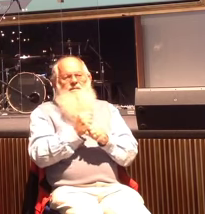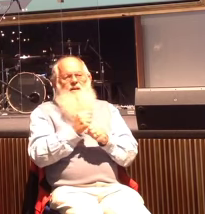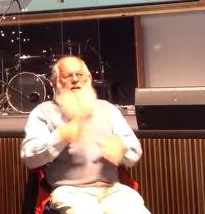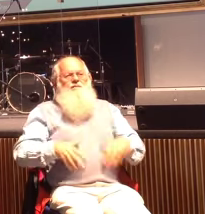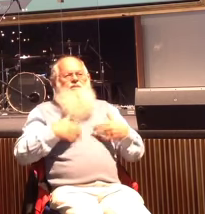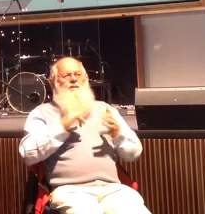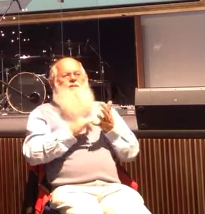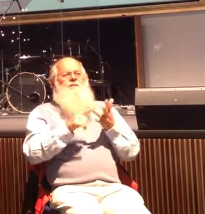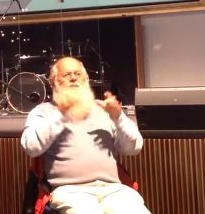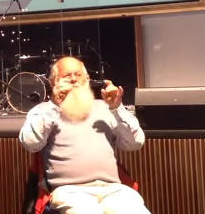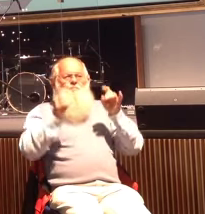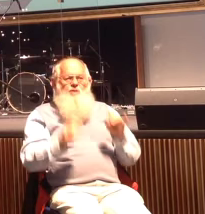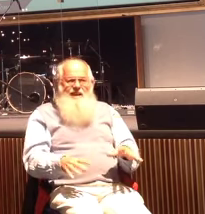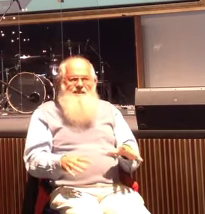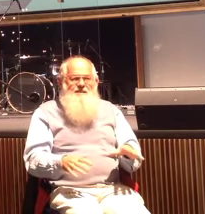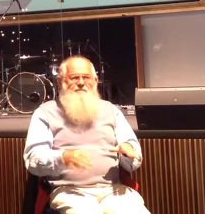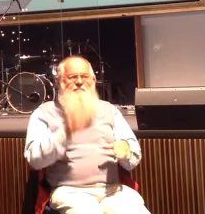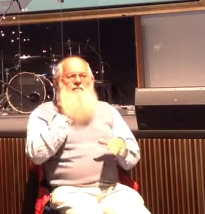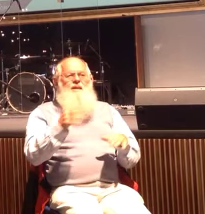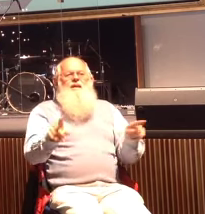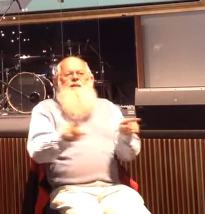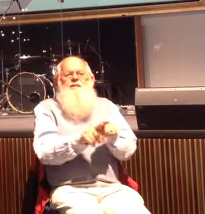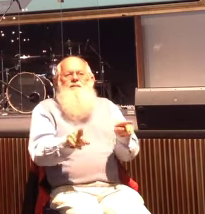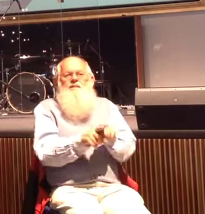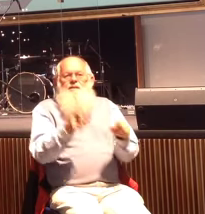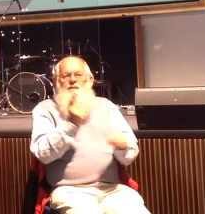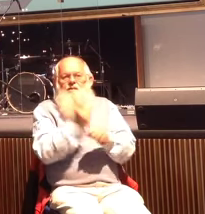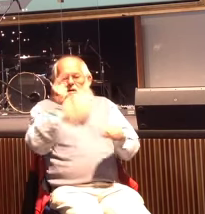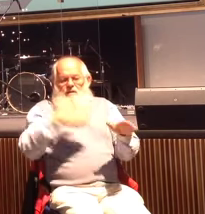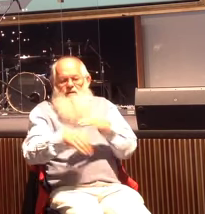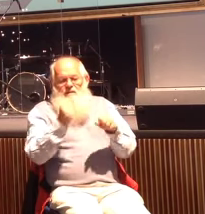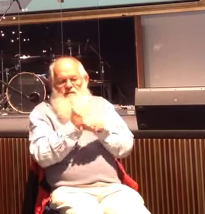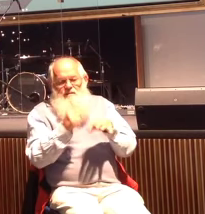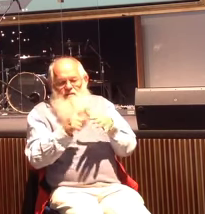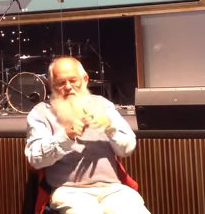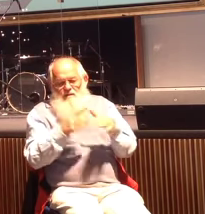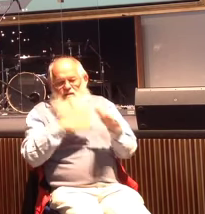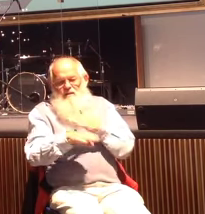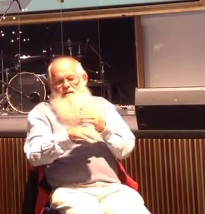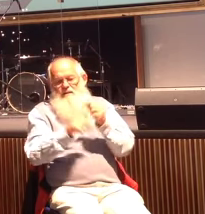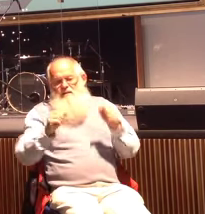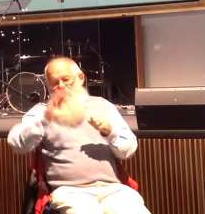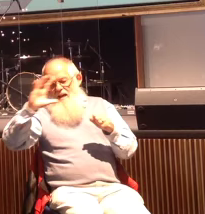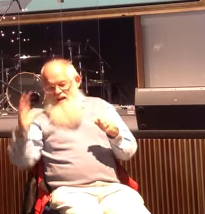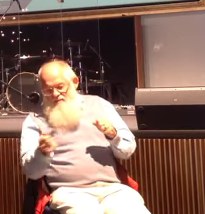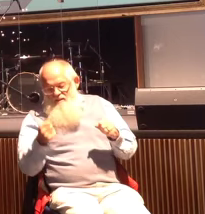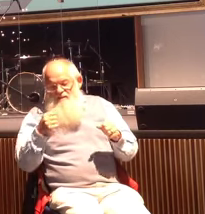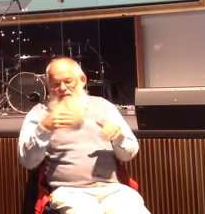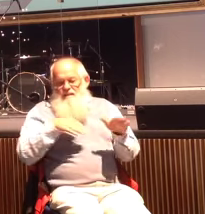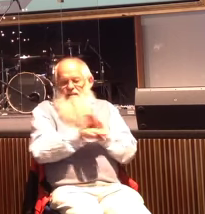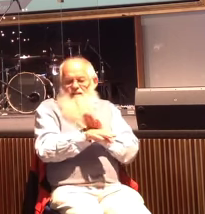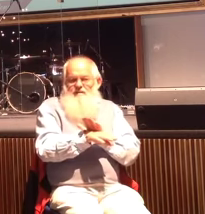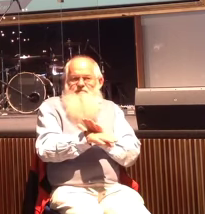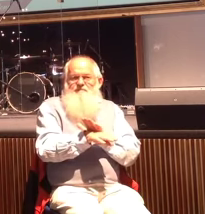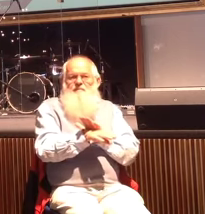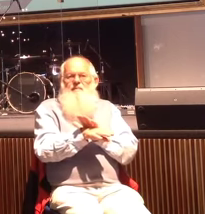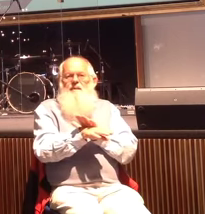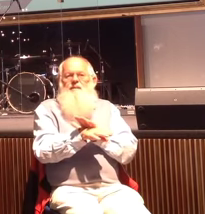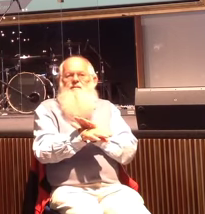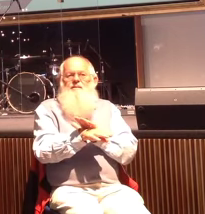the thing is, is that he's the same God in Geelong as he is in Africa, as he is in Tassie. I